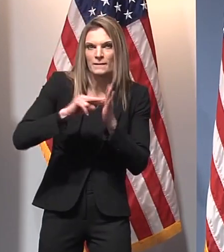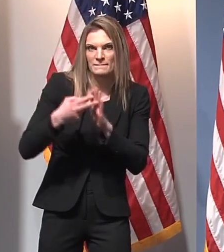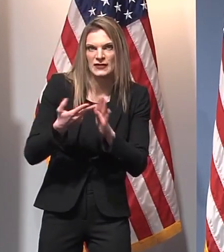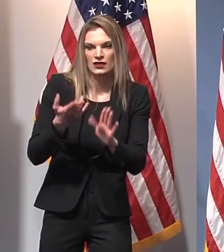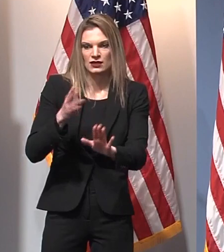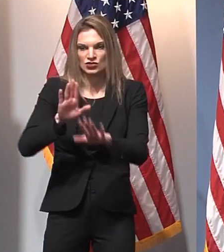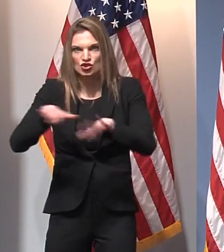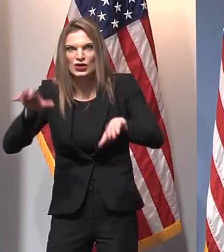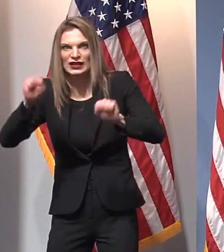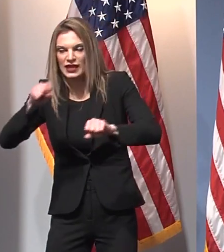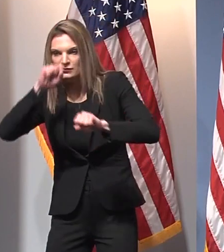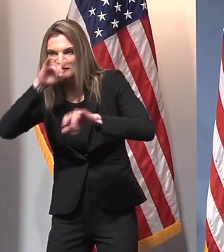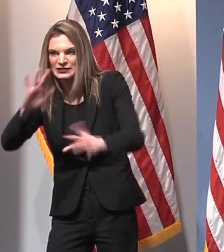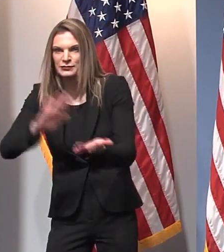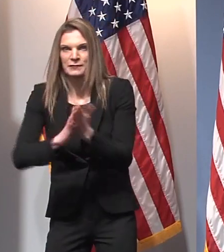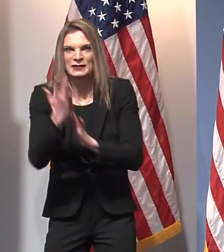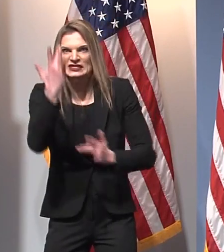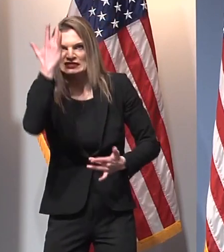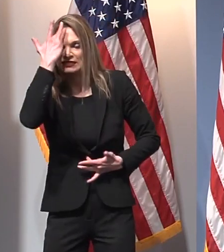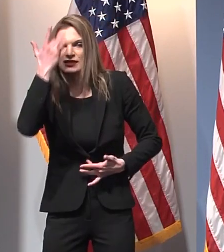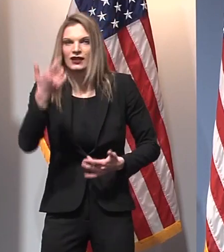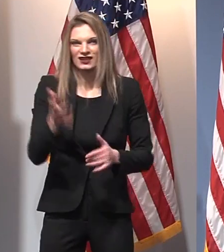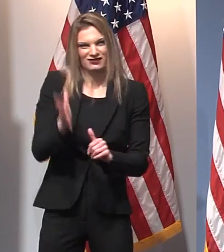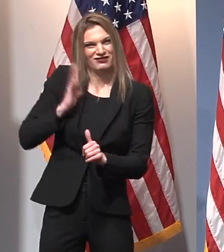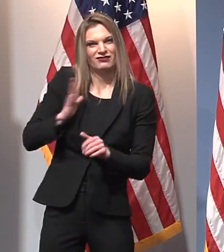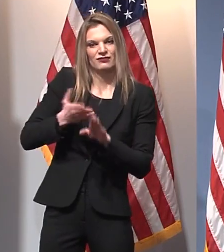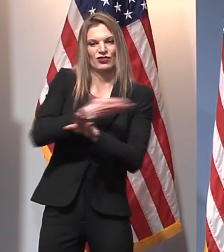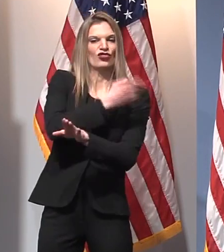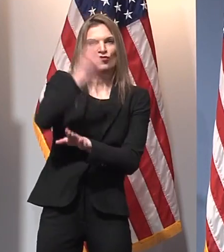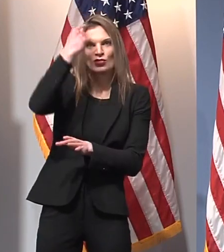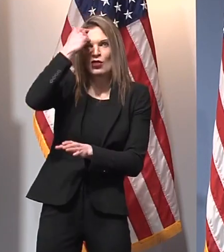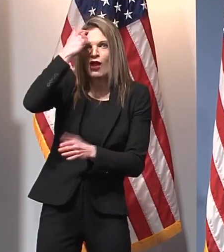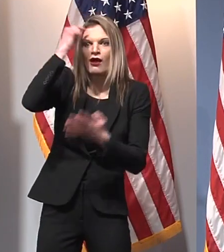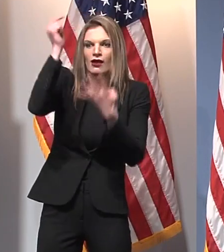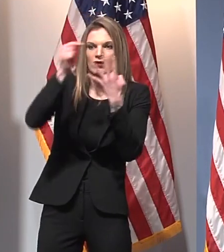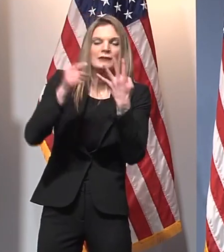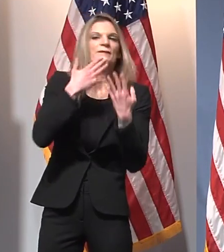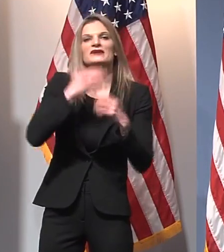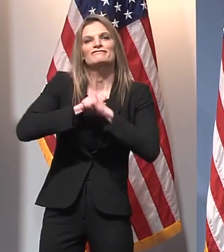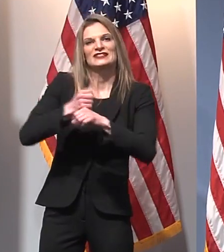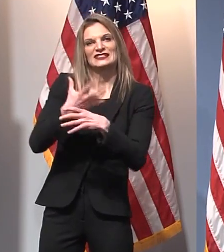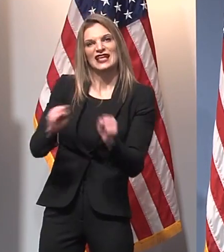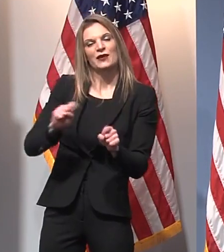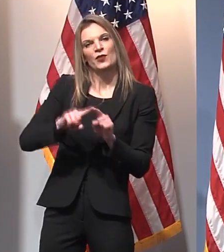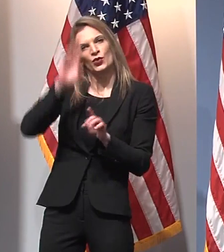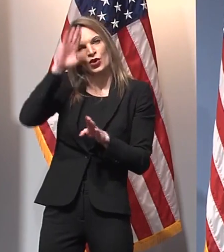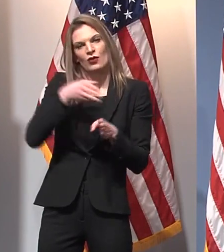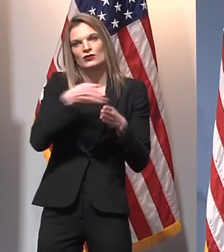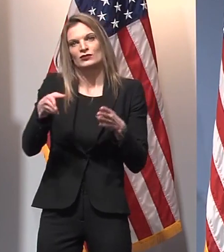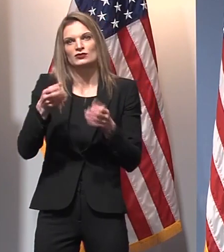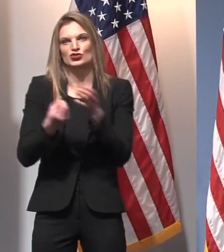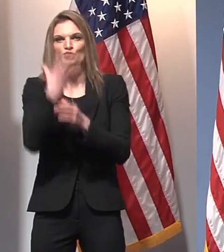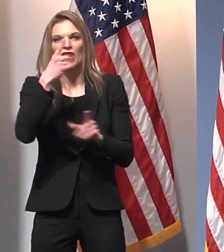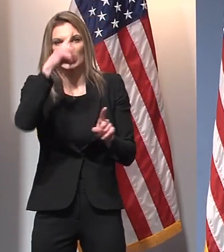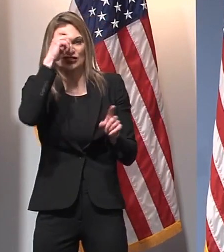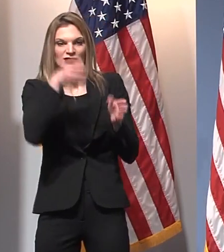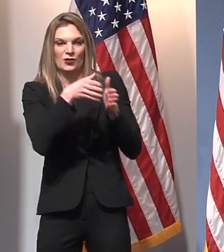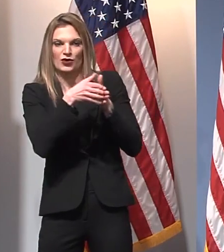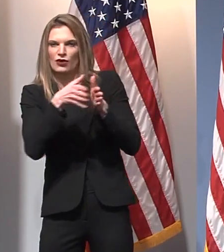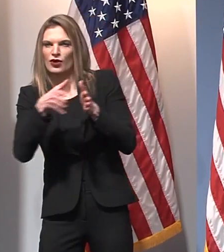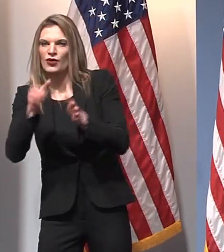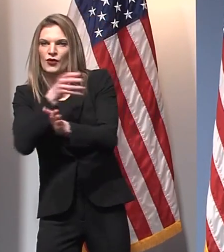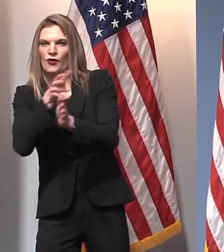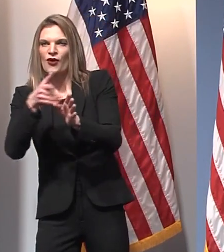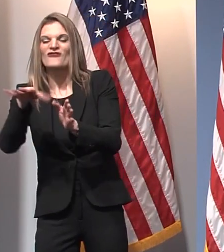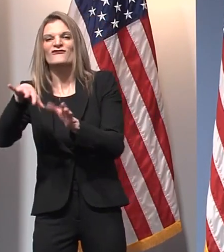in schools are major drivers of its propagation. However, as we moved through the spring and into the summer, what we learned is that this is very much not the case,